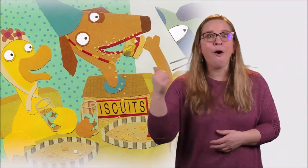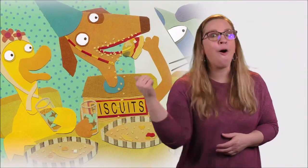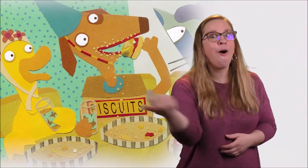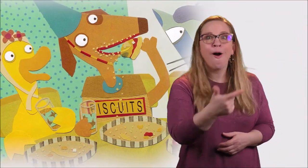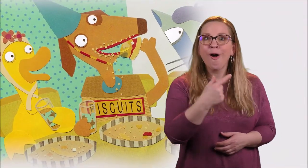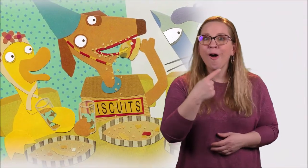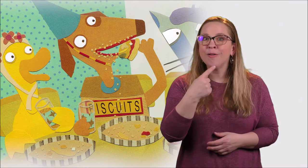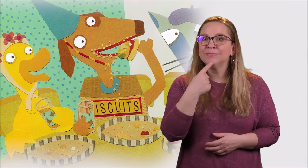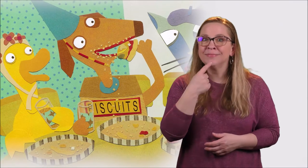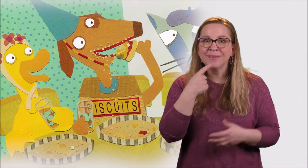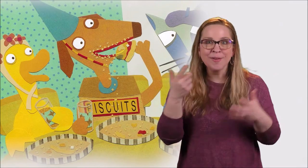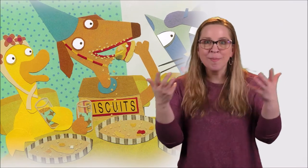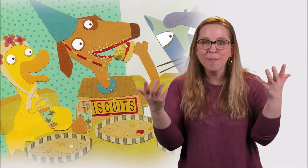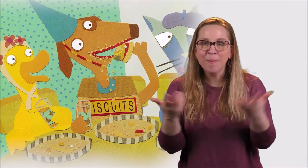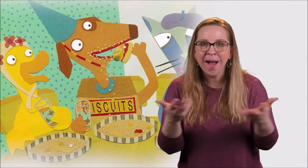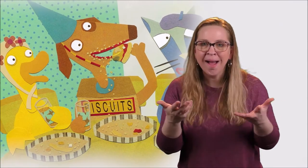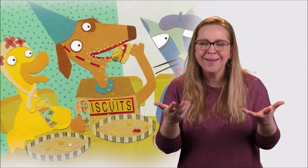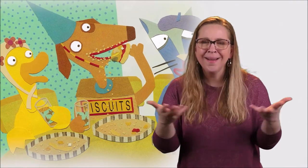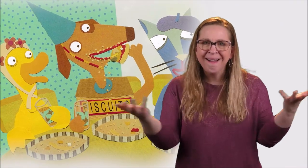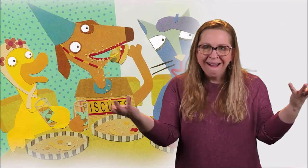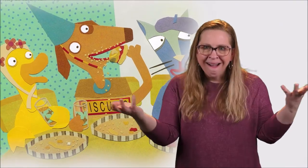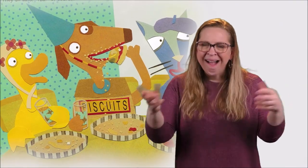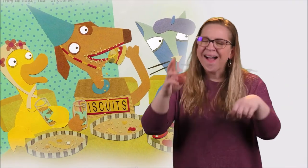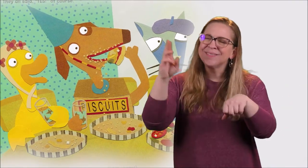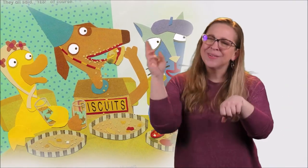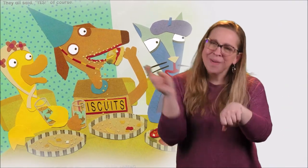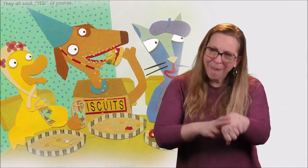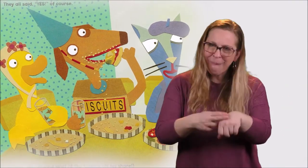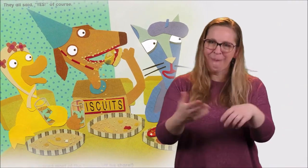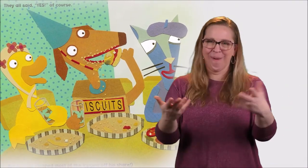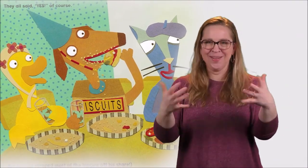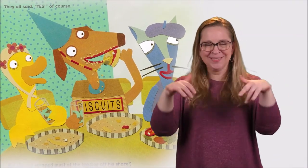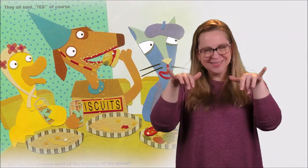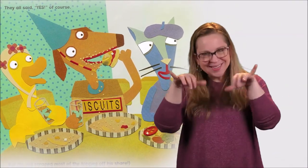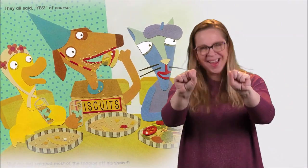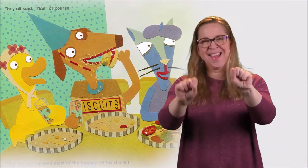They all said, Yes, of course.